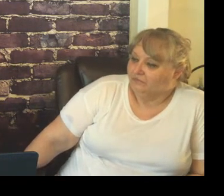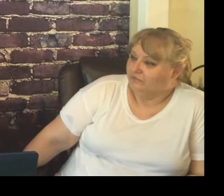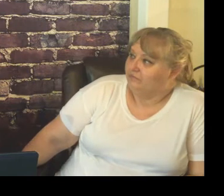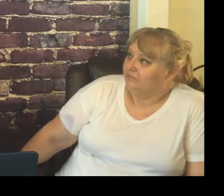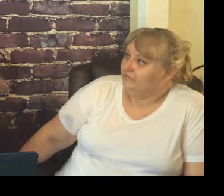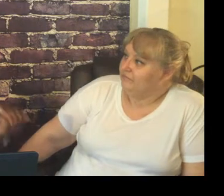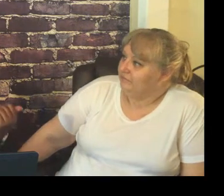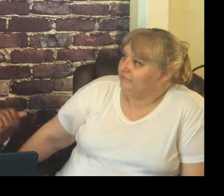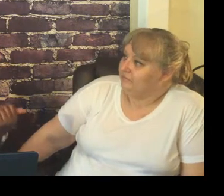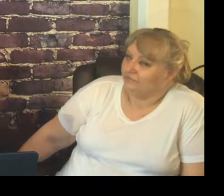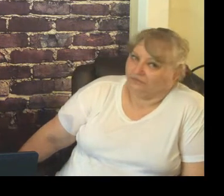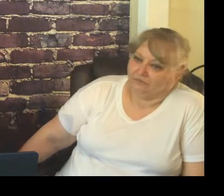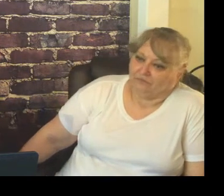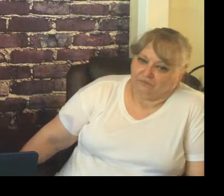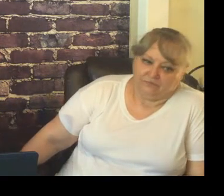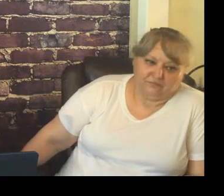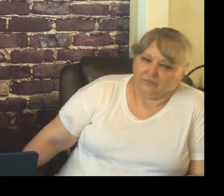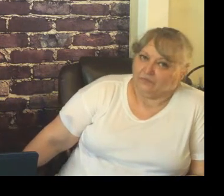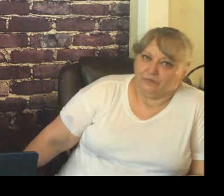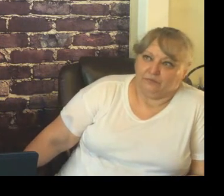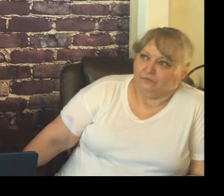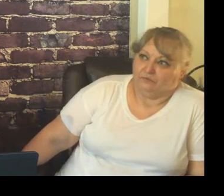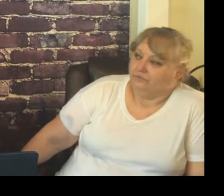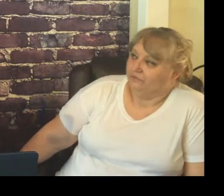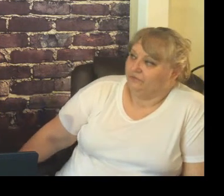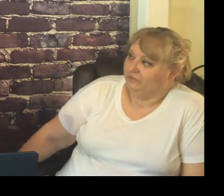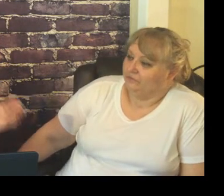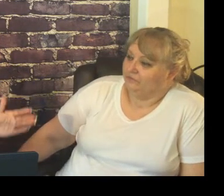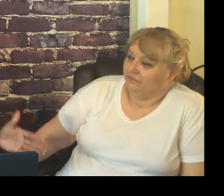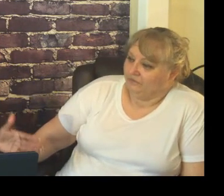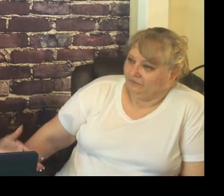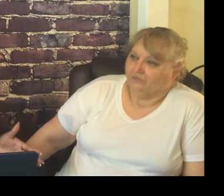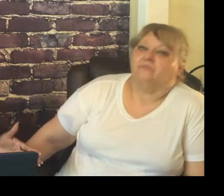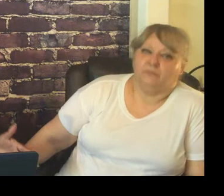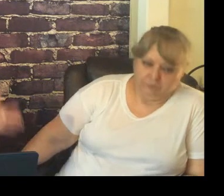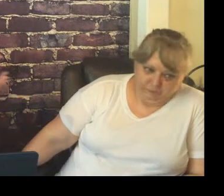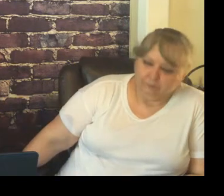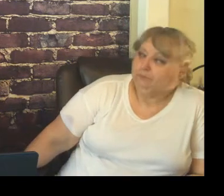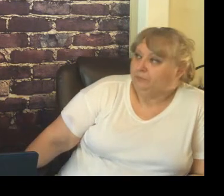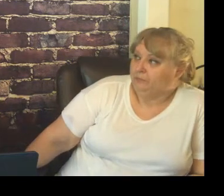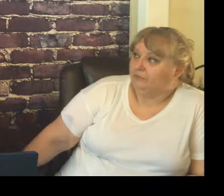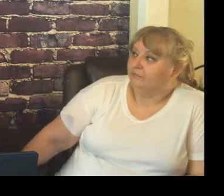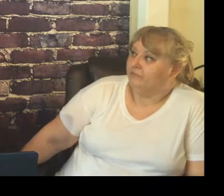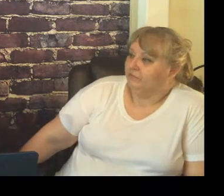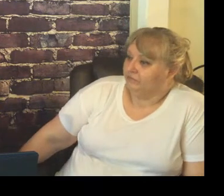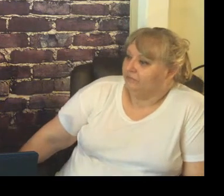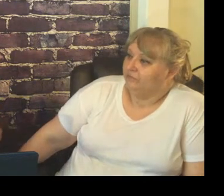like she said it's not going to be the same every year now some things you may do the same every year but depending upon